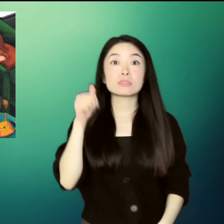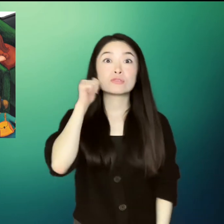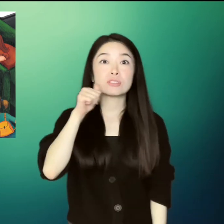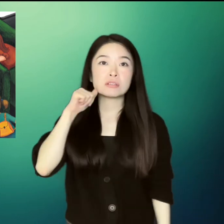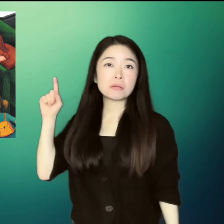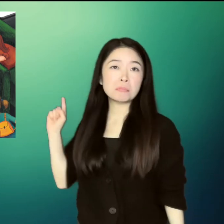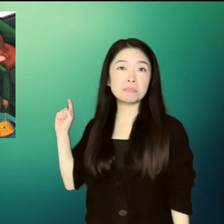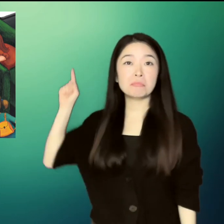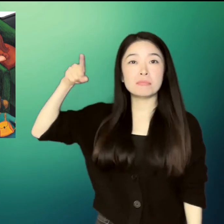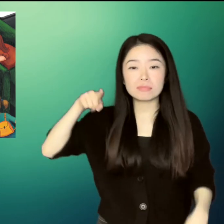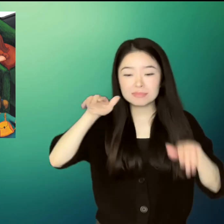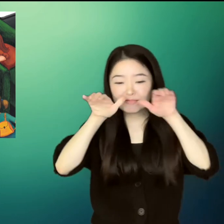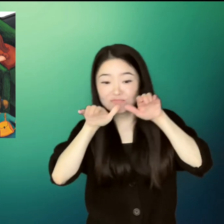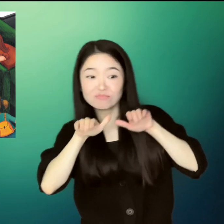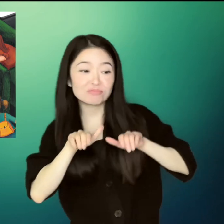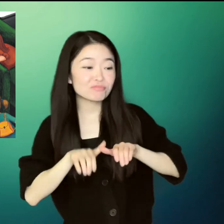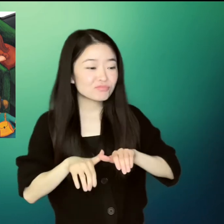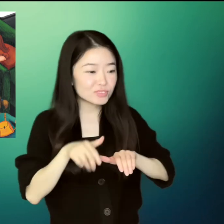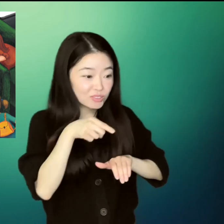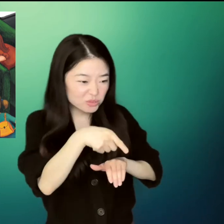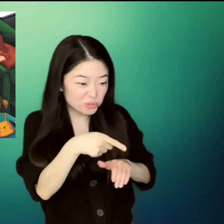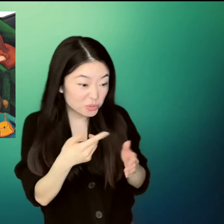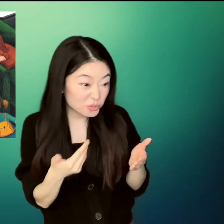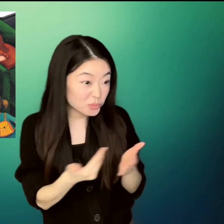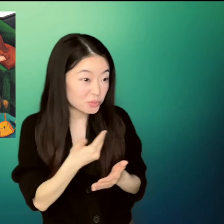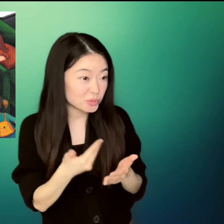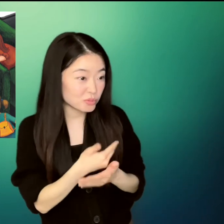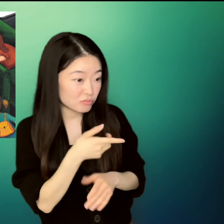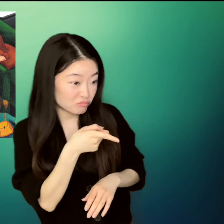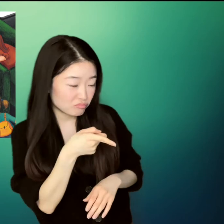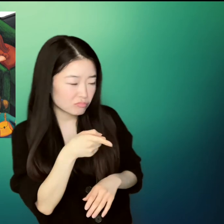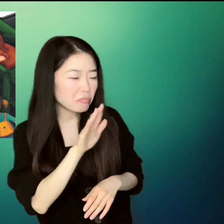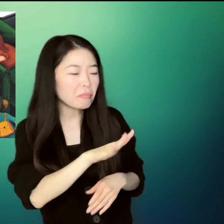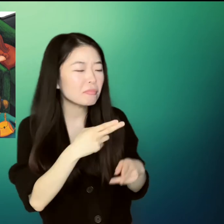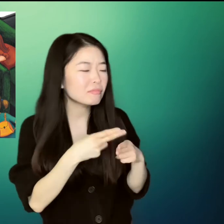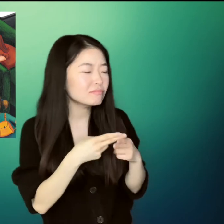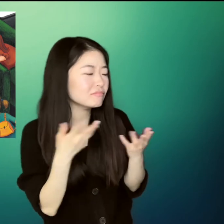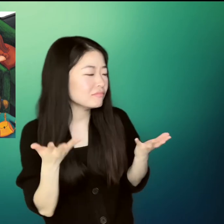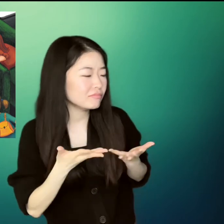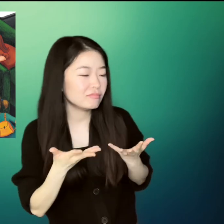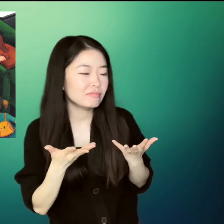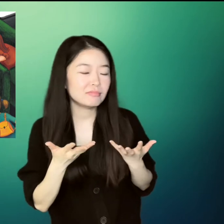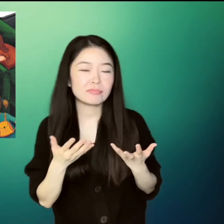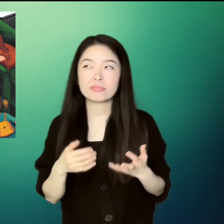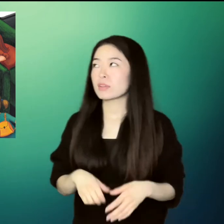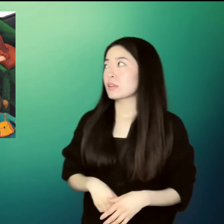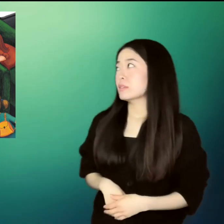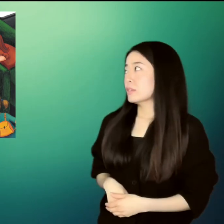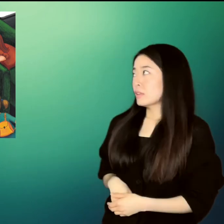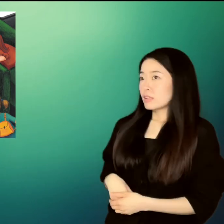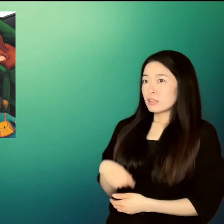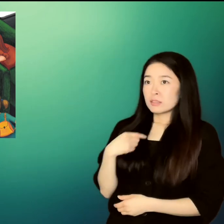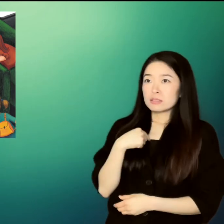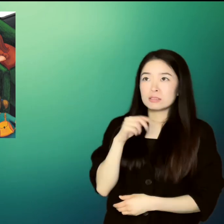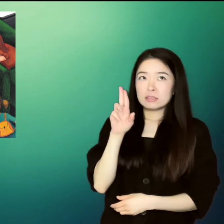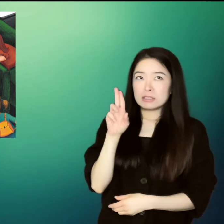Un Are you new here? Are What's your name? A girl asked. Un He said,